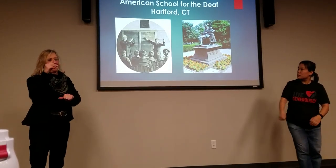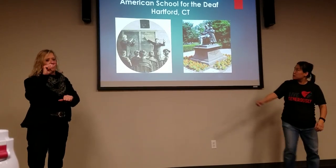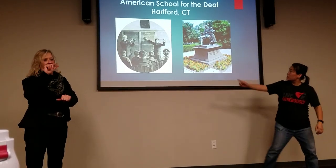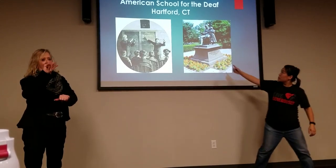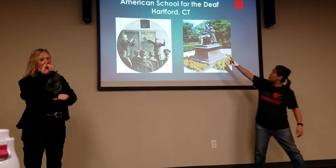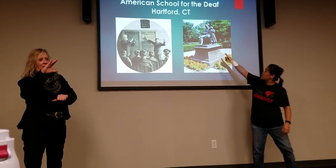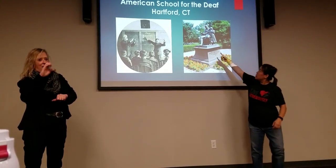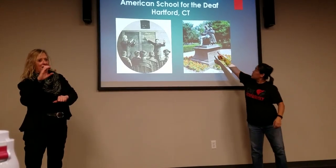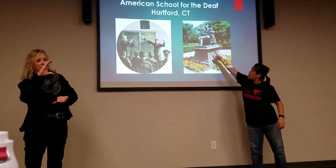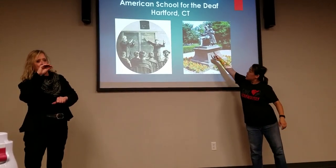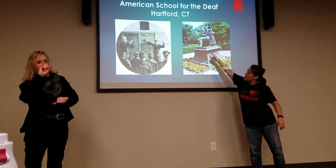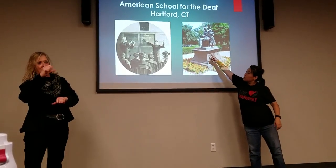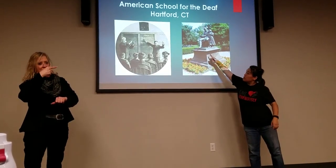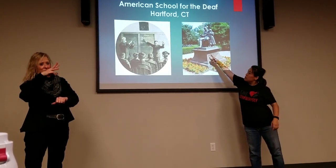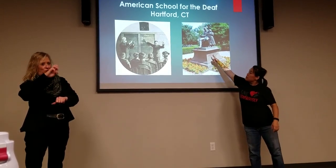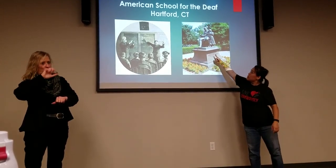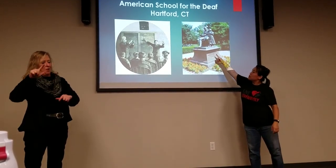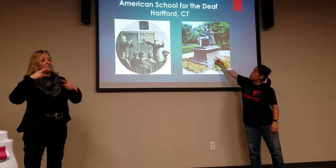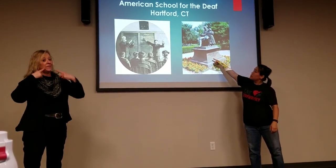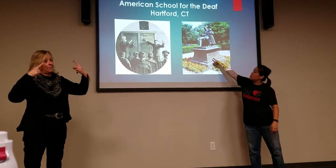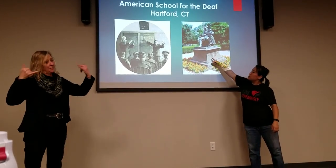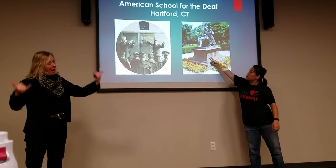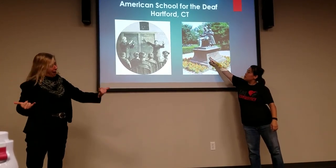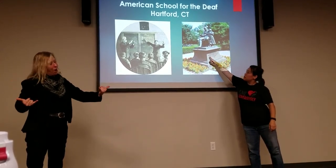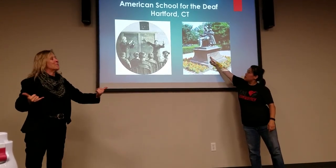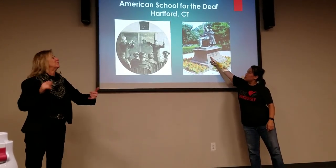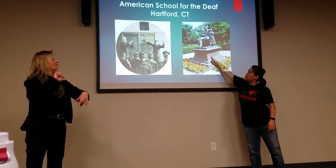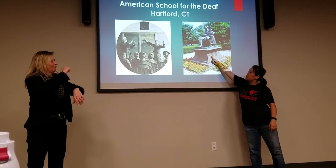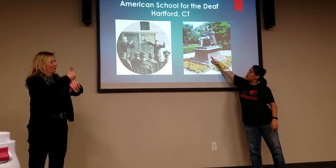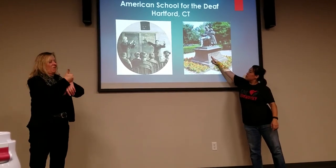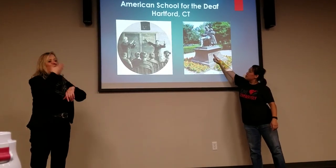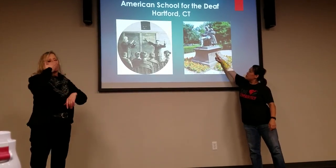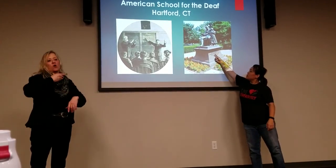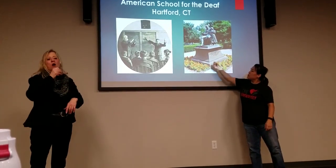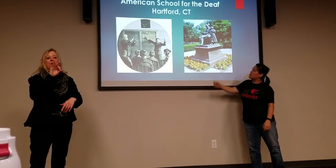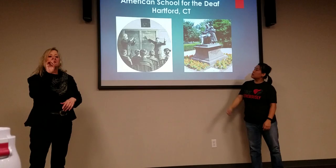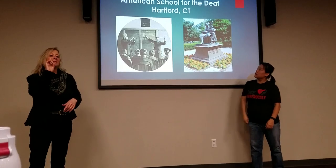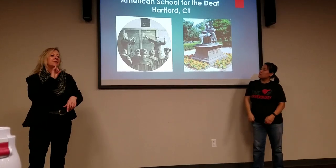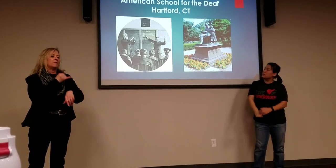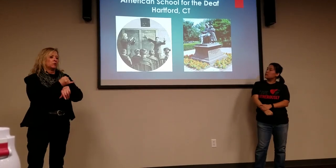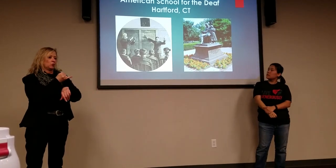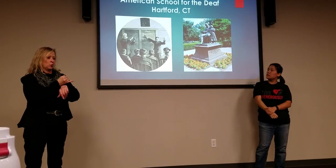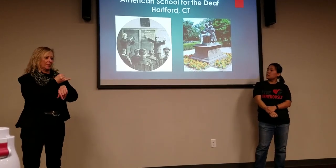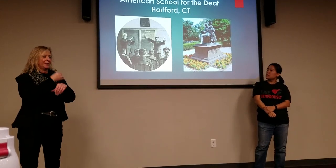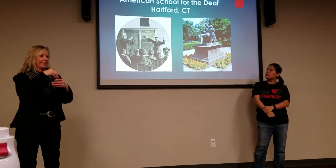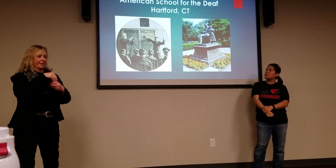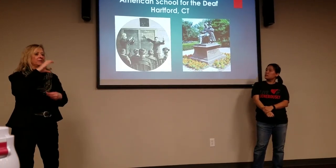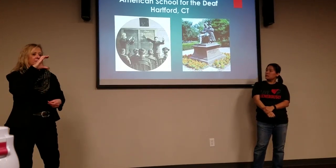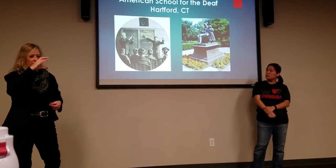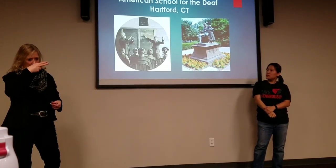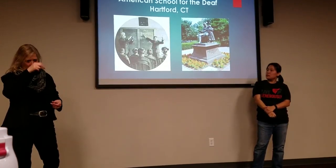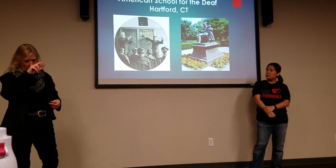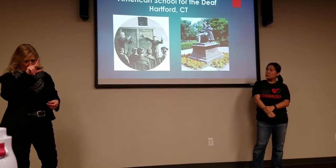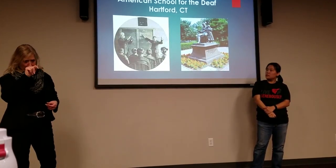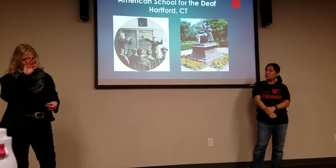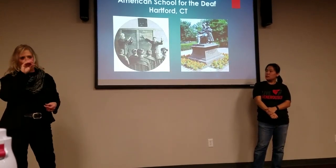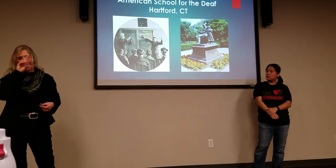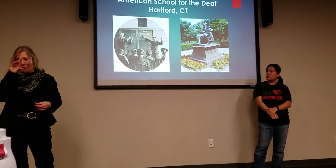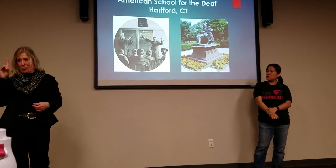hand side is Thomas and Alice Cogswell. They're very famous now. And that is in front of the residential school in